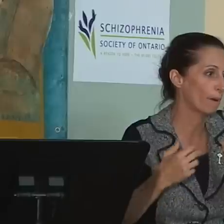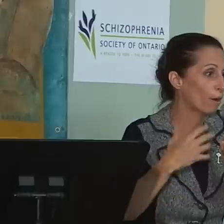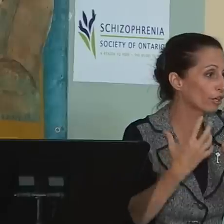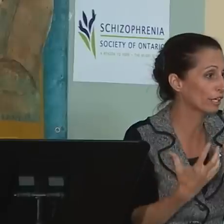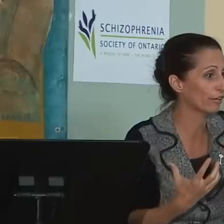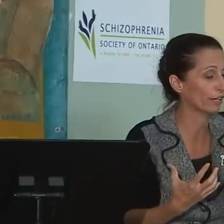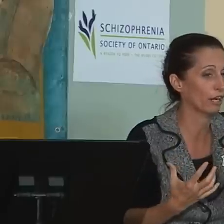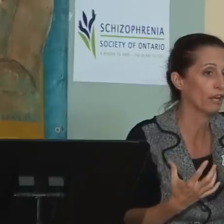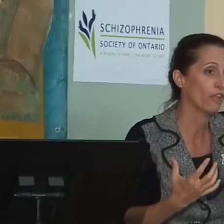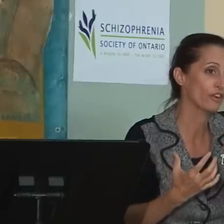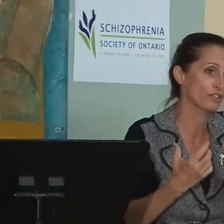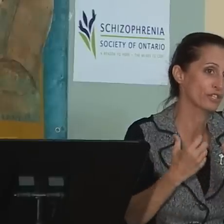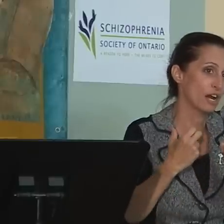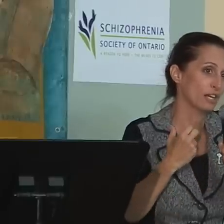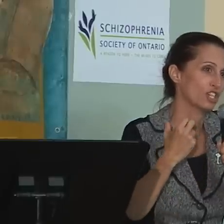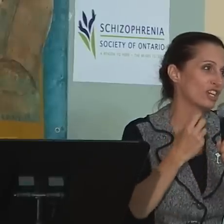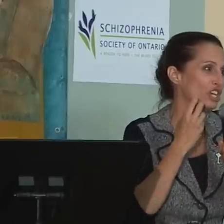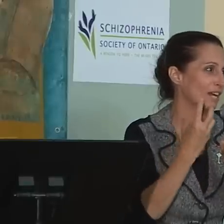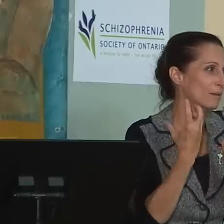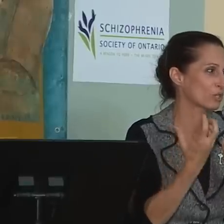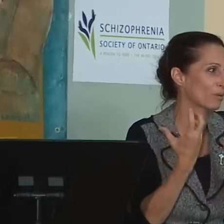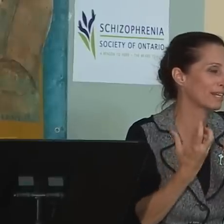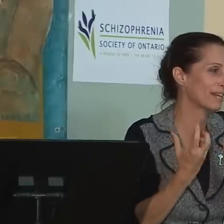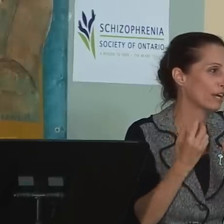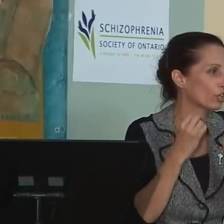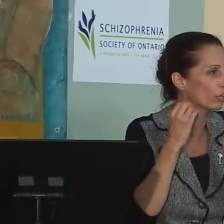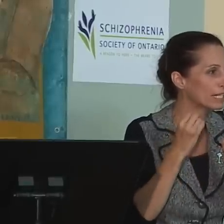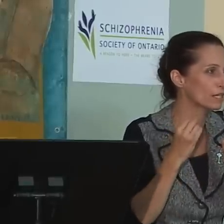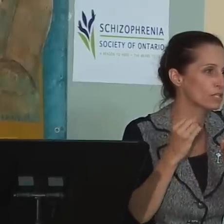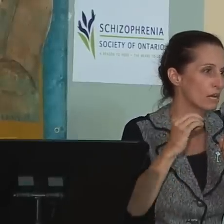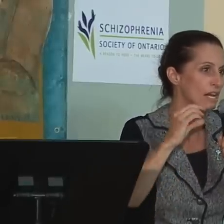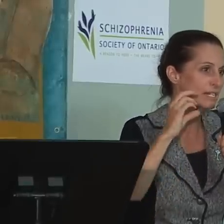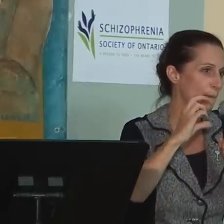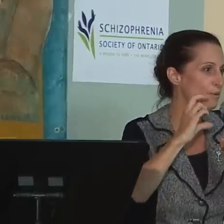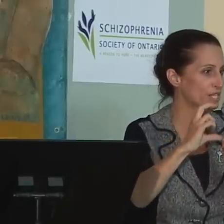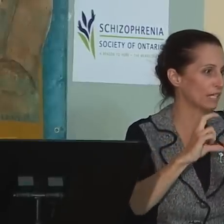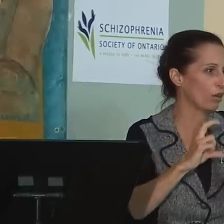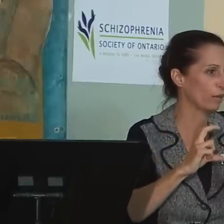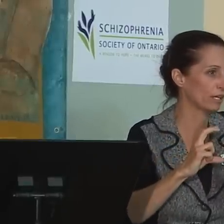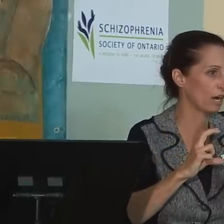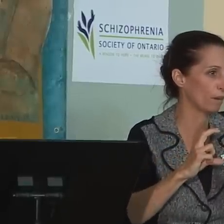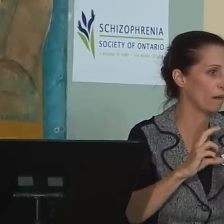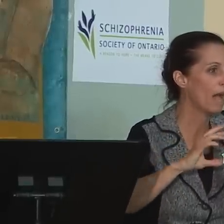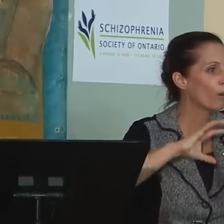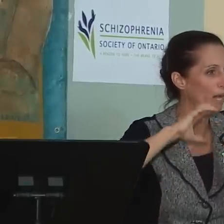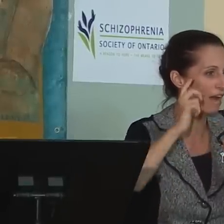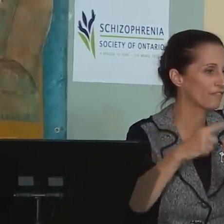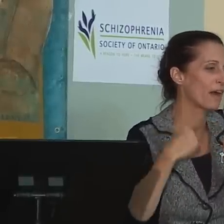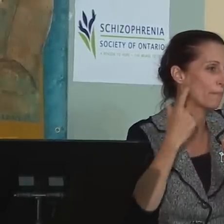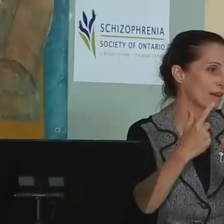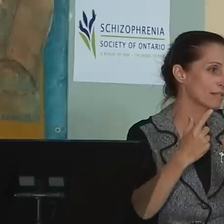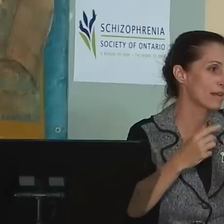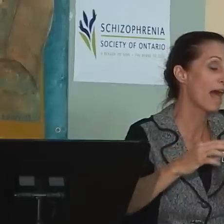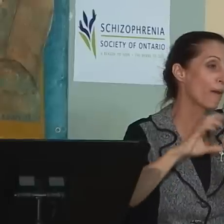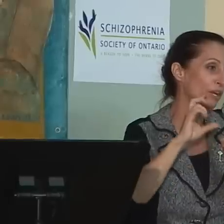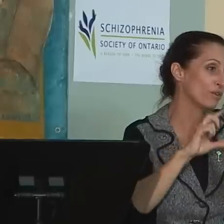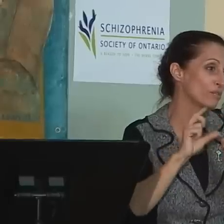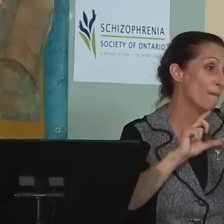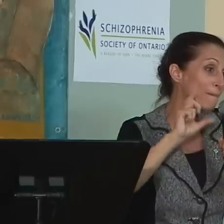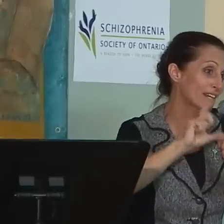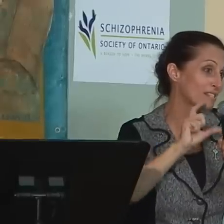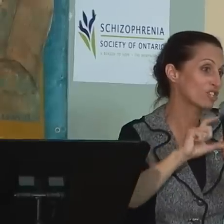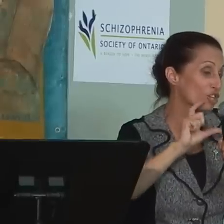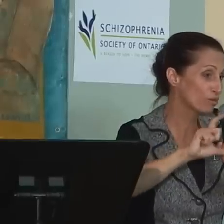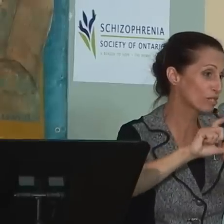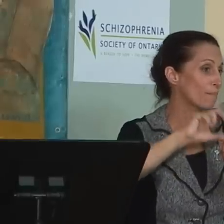Lawrence market area, there's Jane Jacobs created that. Her idea is 10% low income. We have that mix. And we